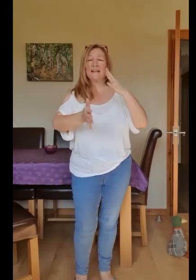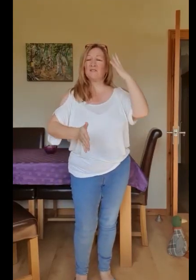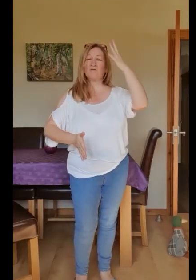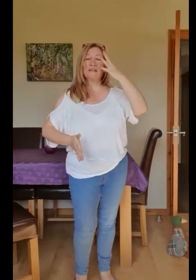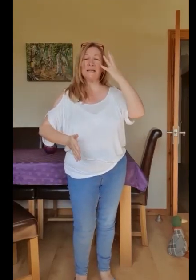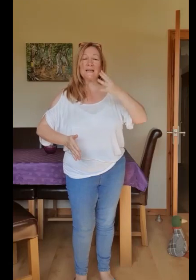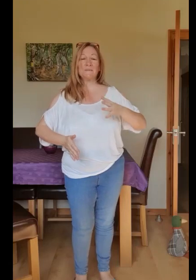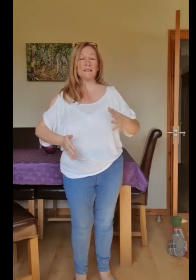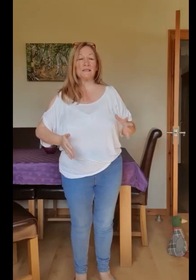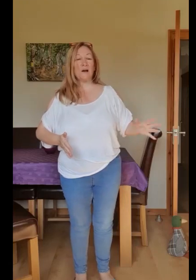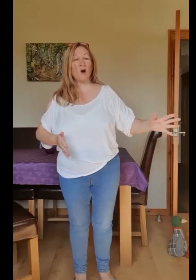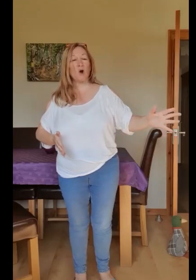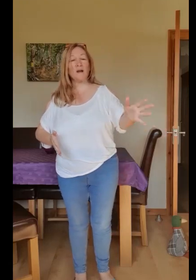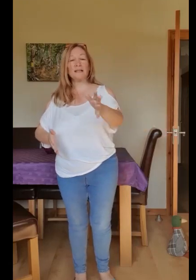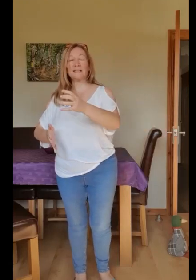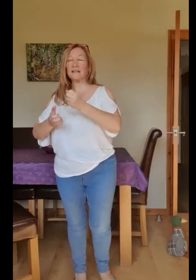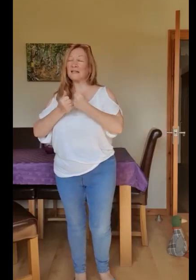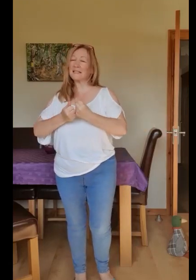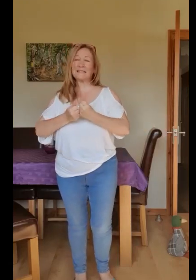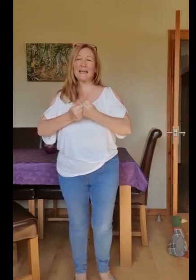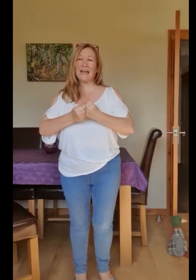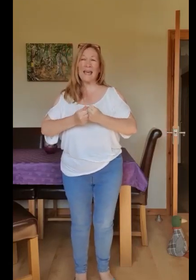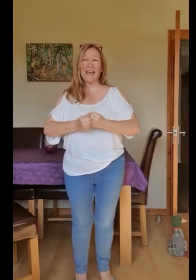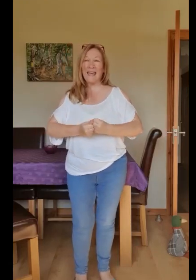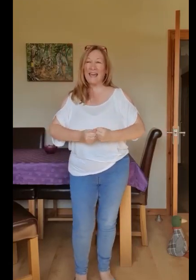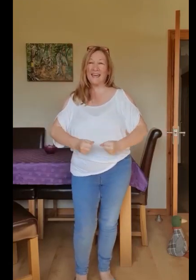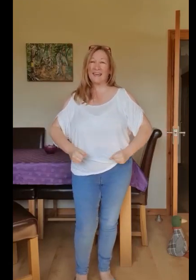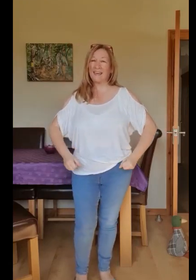million dreams is all it's gonna take